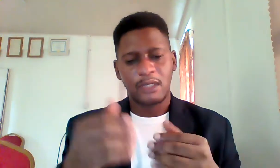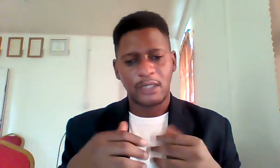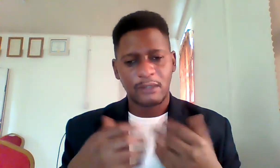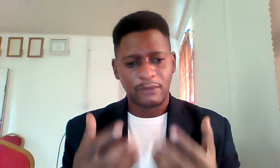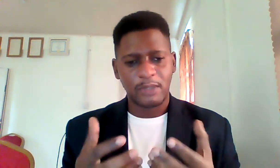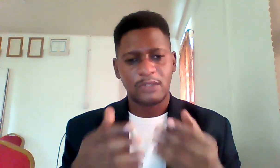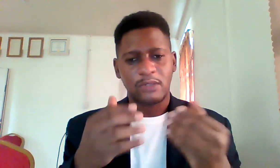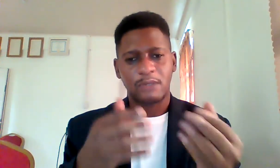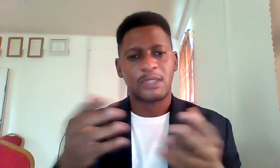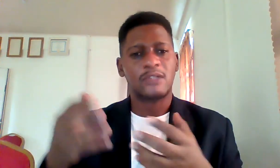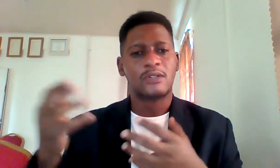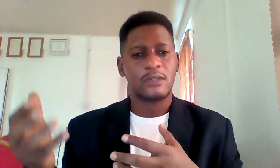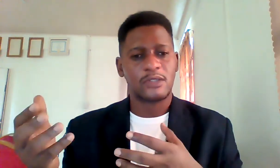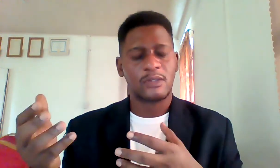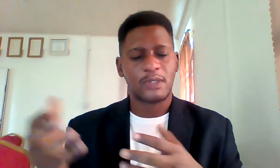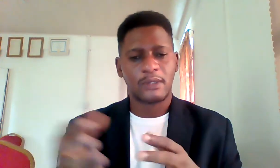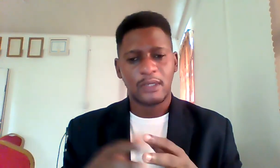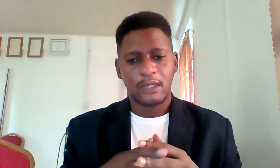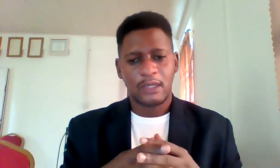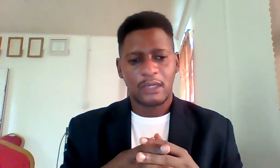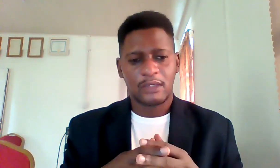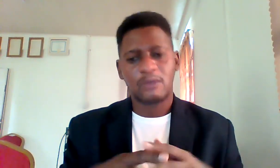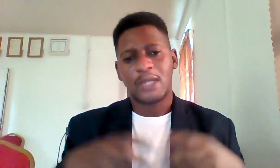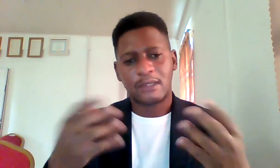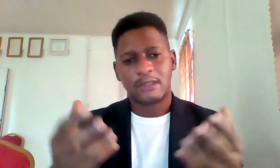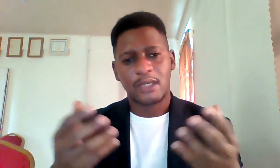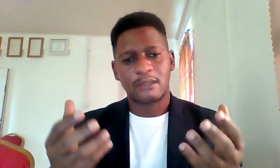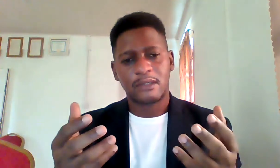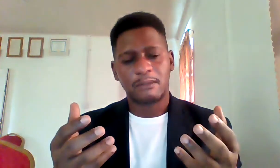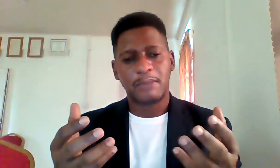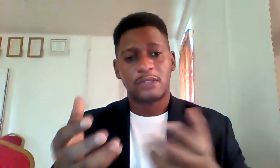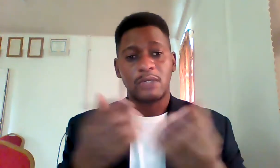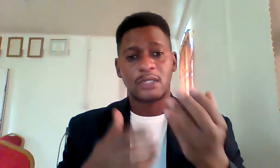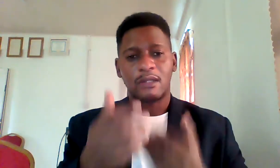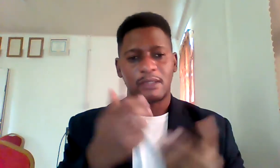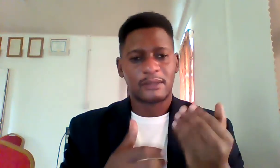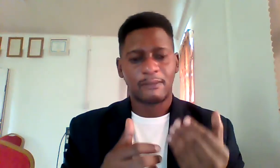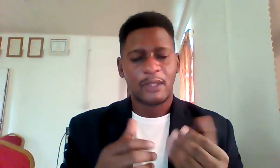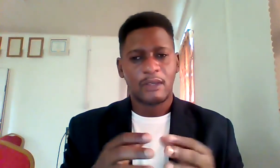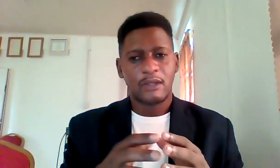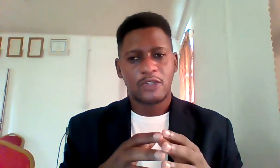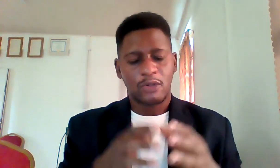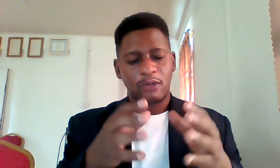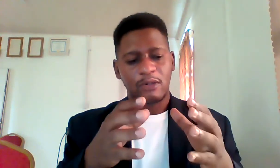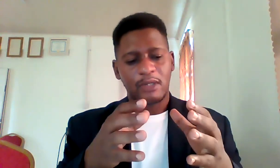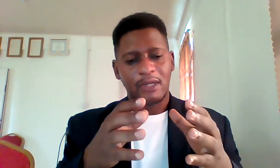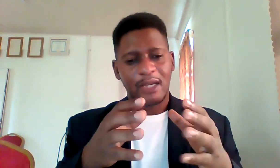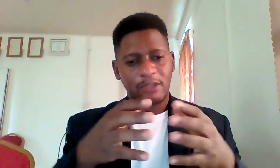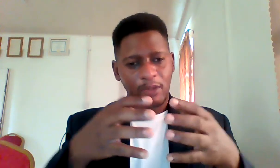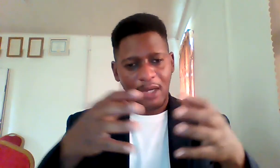the information to the potential consumer you are likely to get better results so as you come